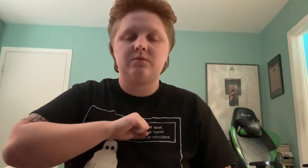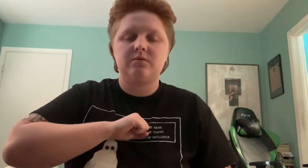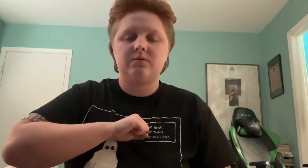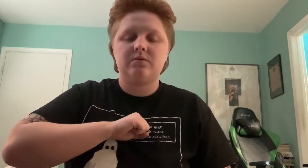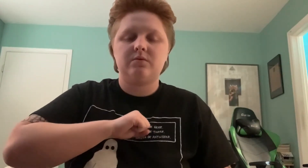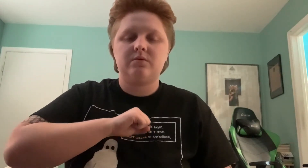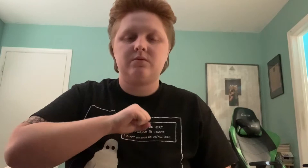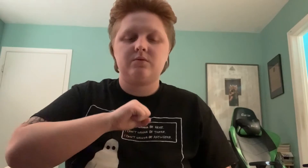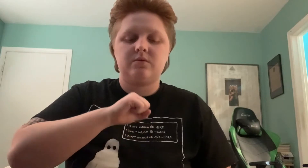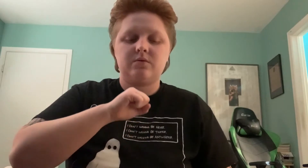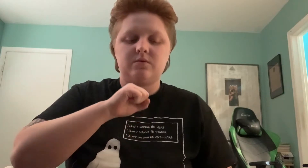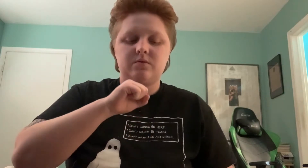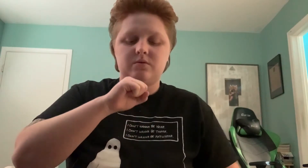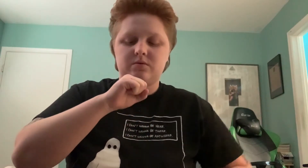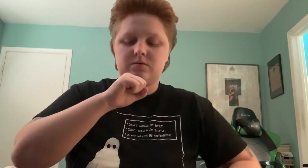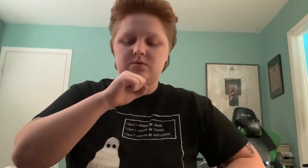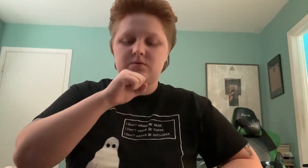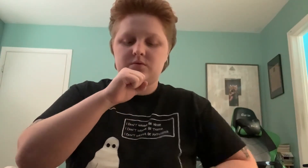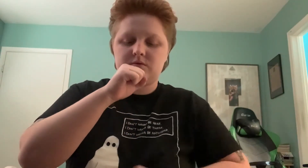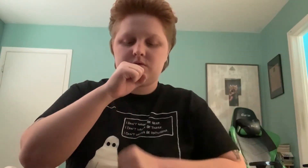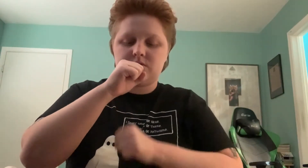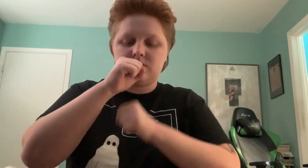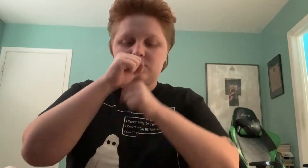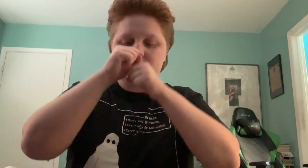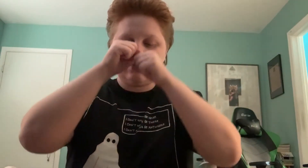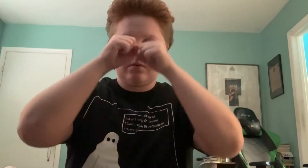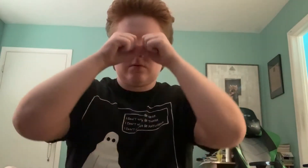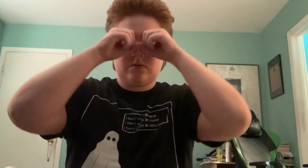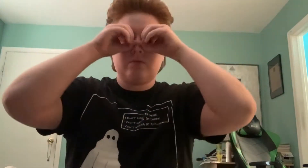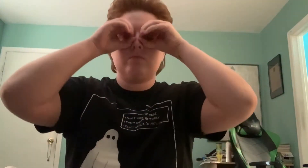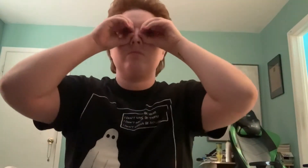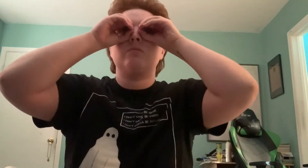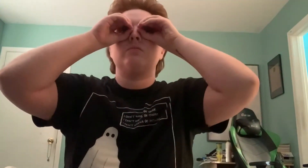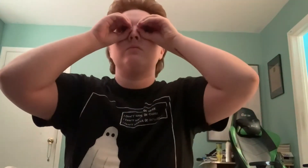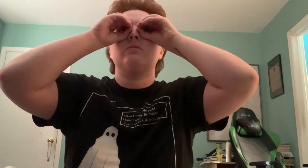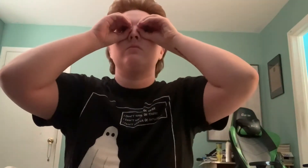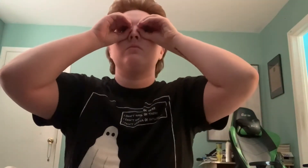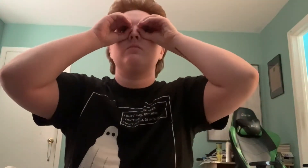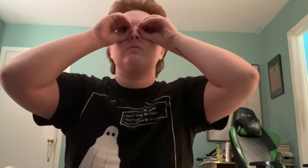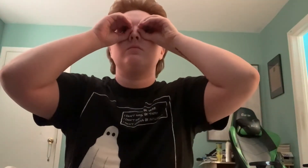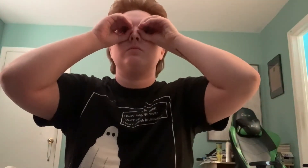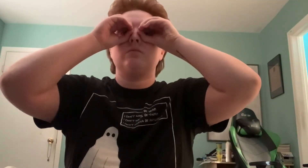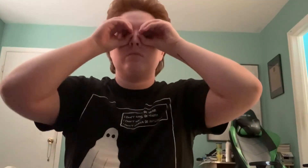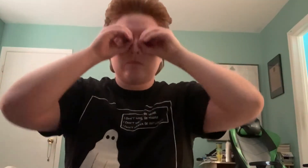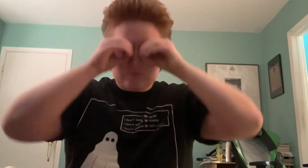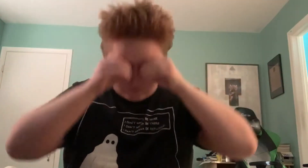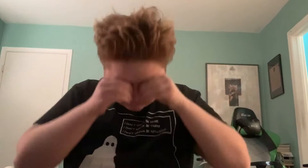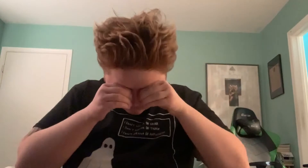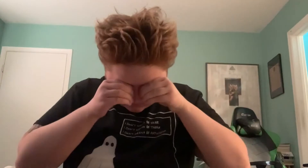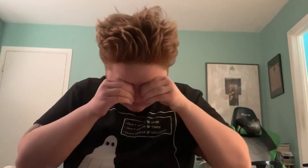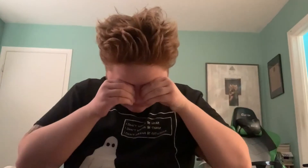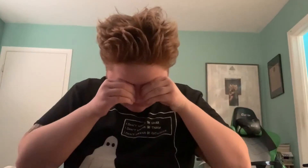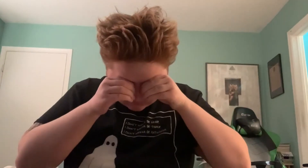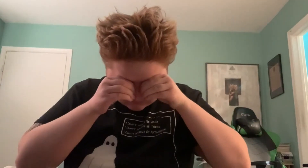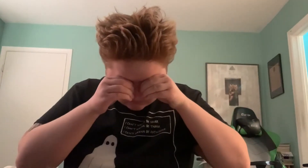full potential and if i can get through the waiting then i think i can show up for my community more effectively